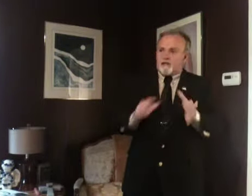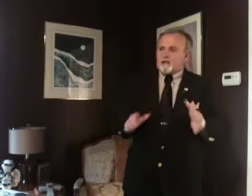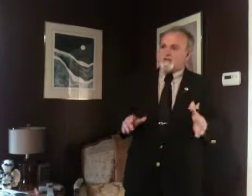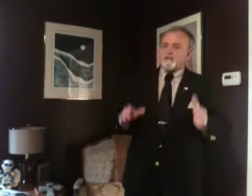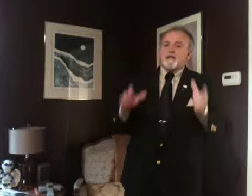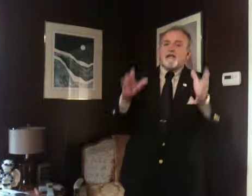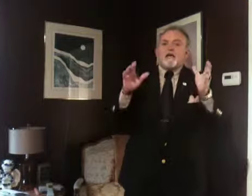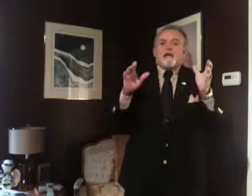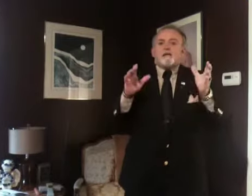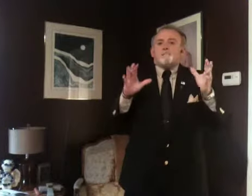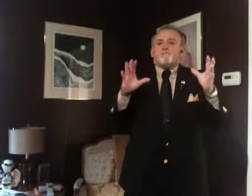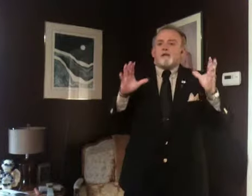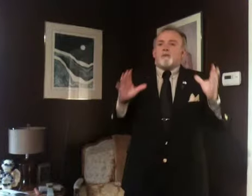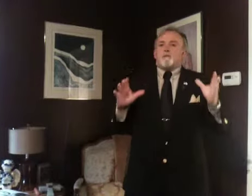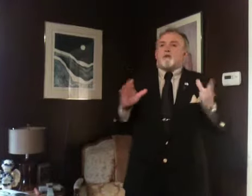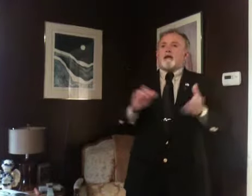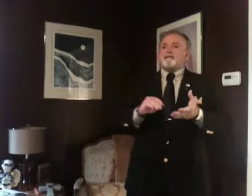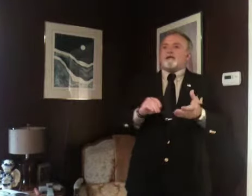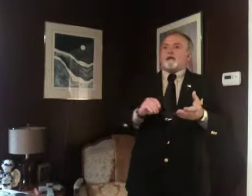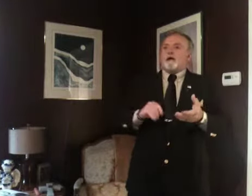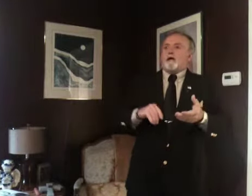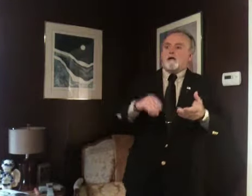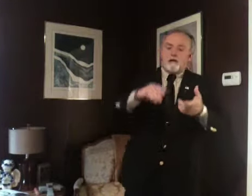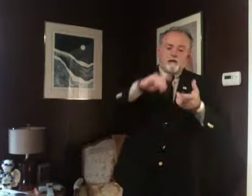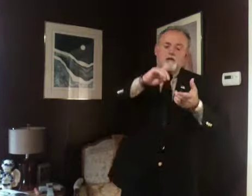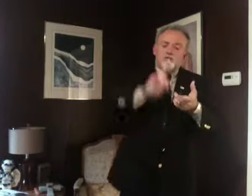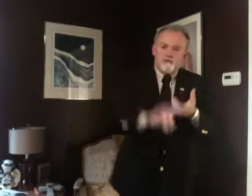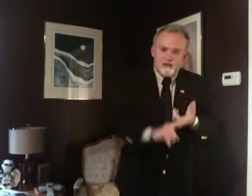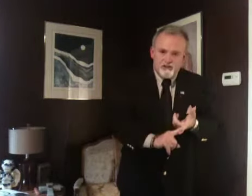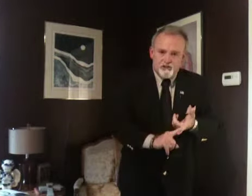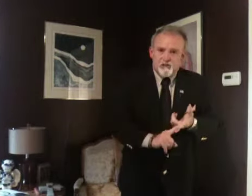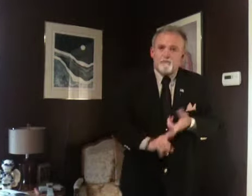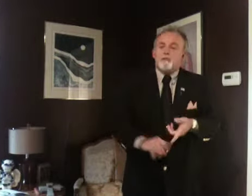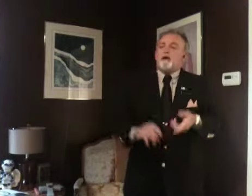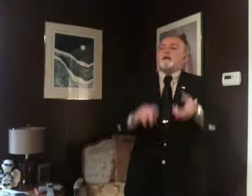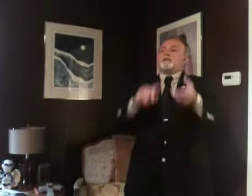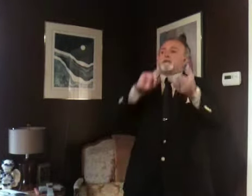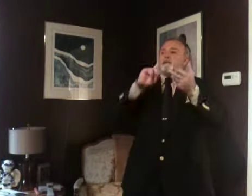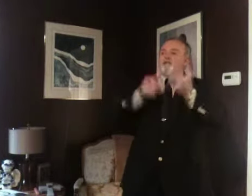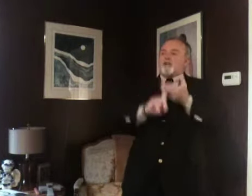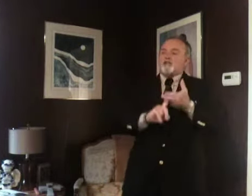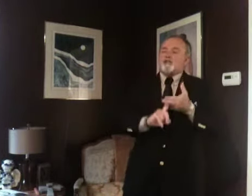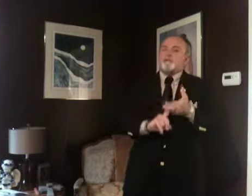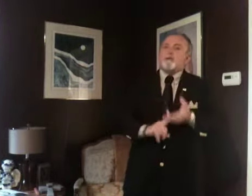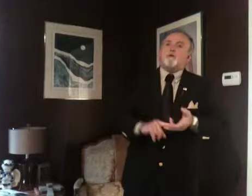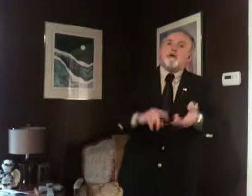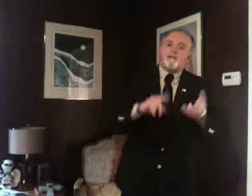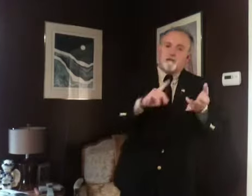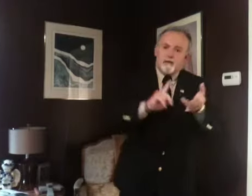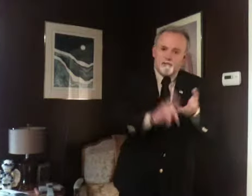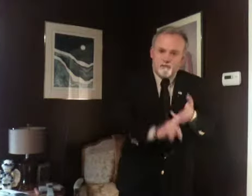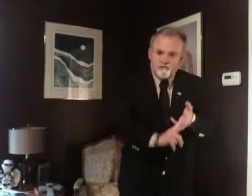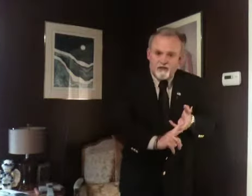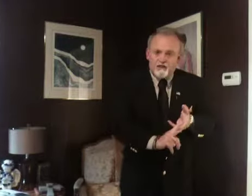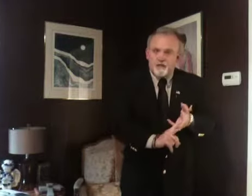texts, and people are asking about vision, people are asking about changes, people are asking about motivation.